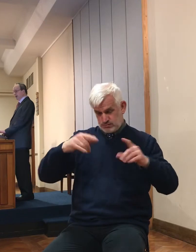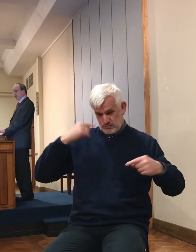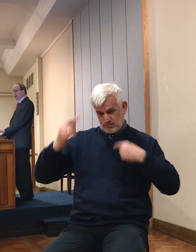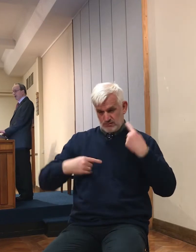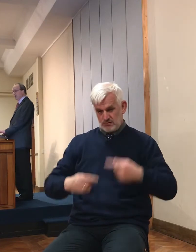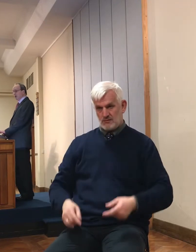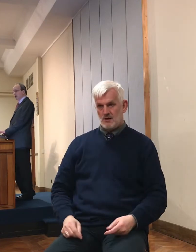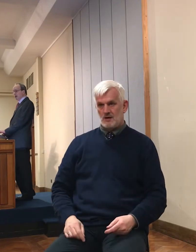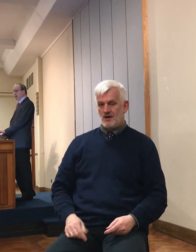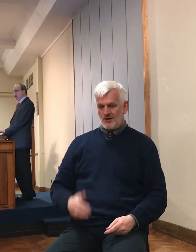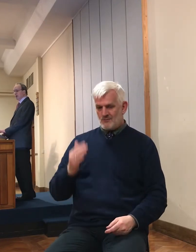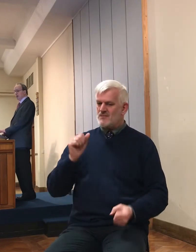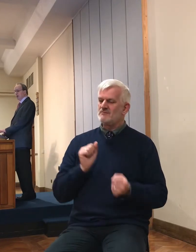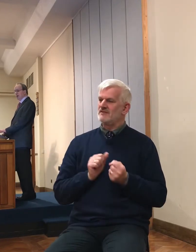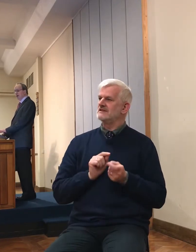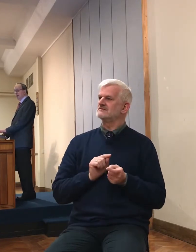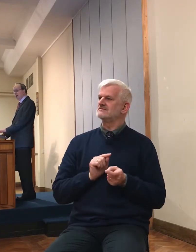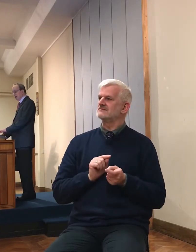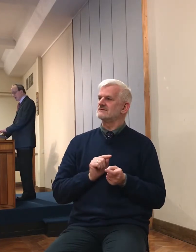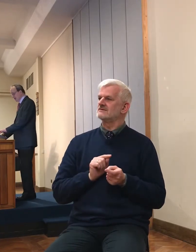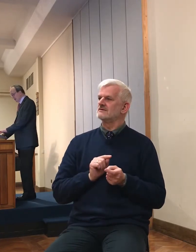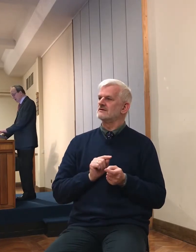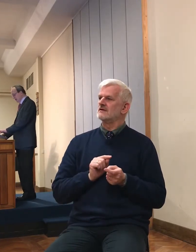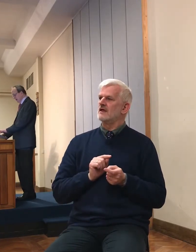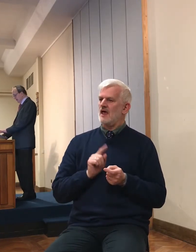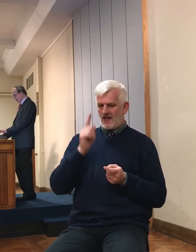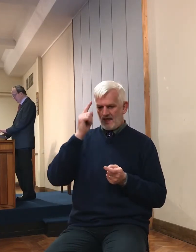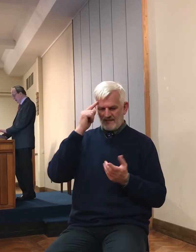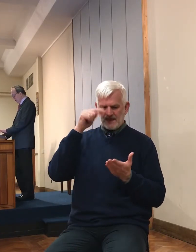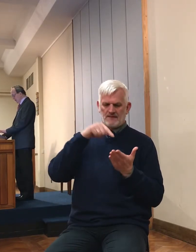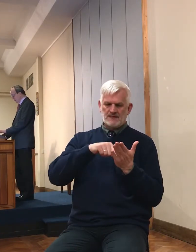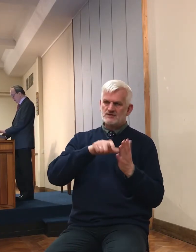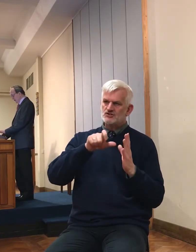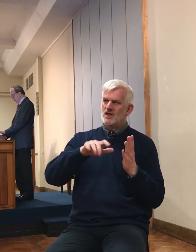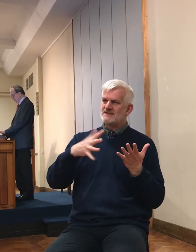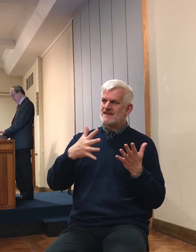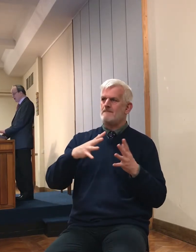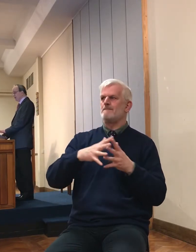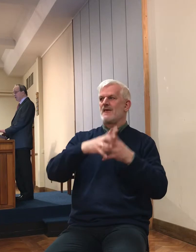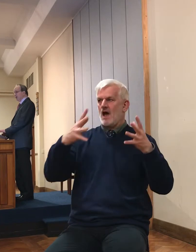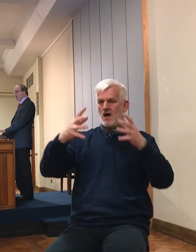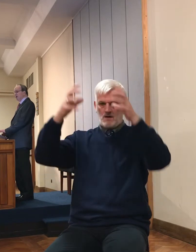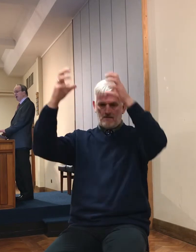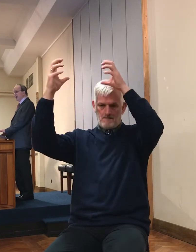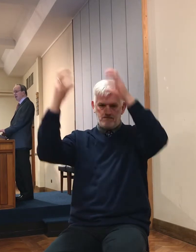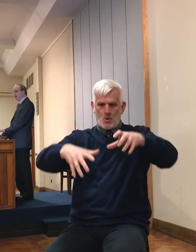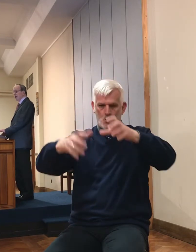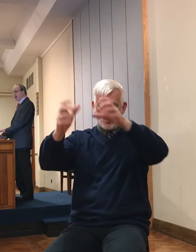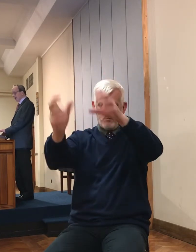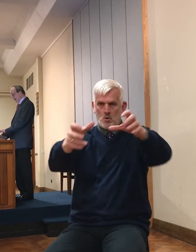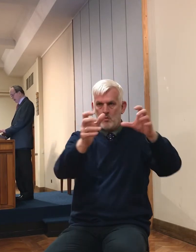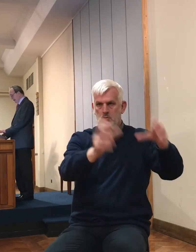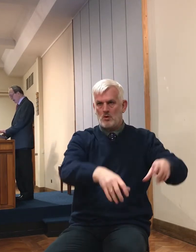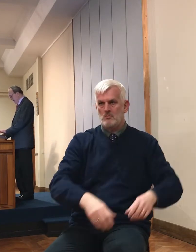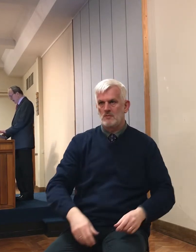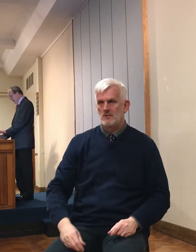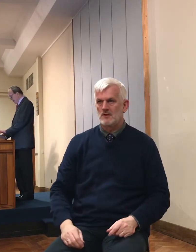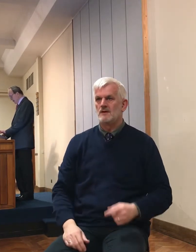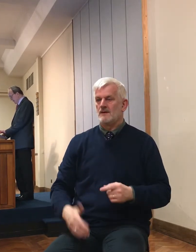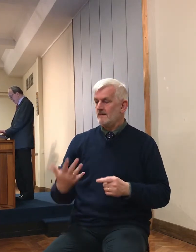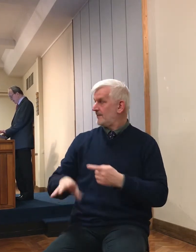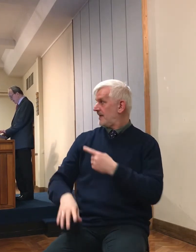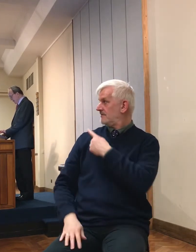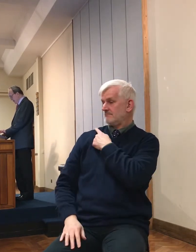hailstones were, possibly even larger, but I've seen a phenomenon which involved giant hailstones,